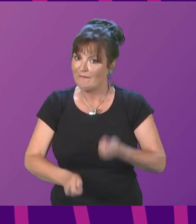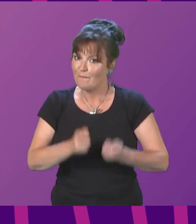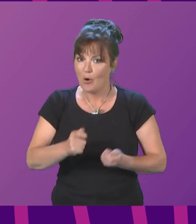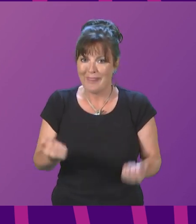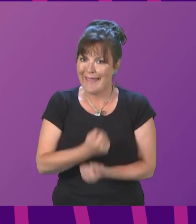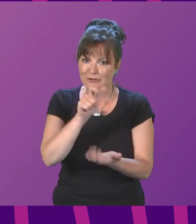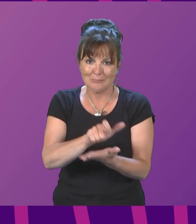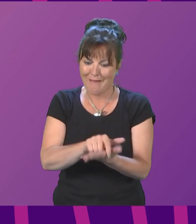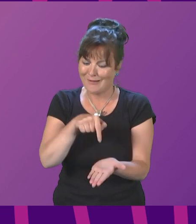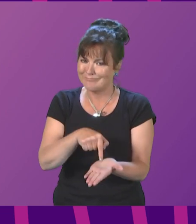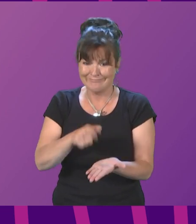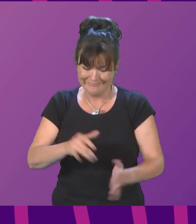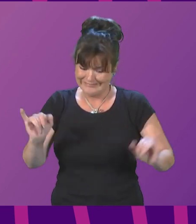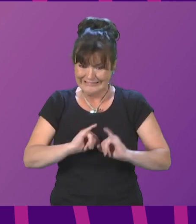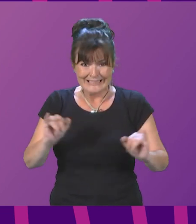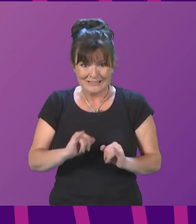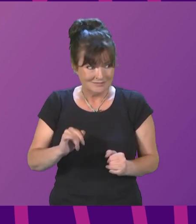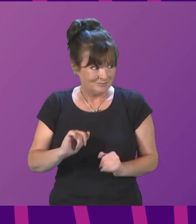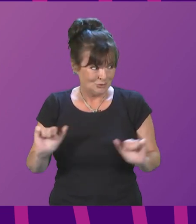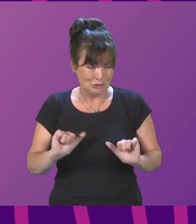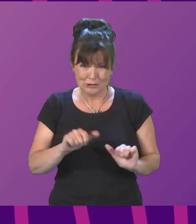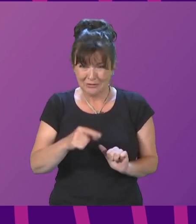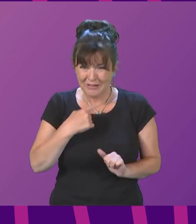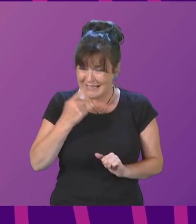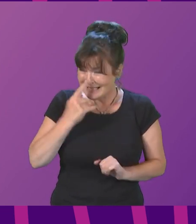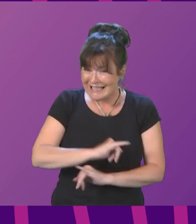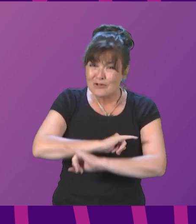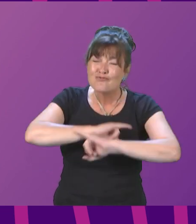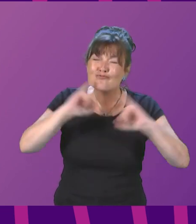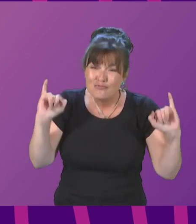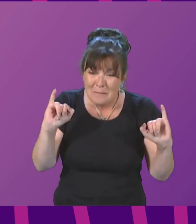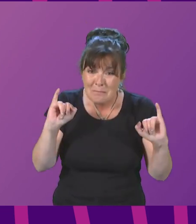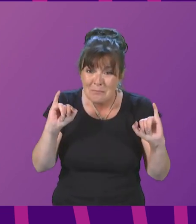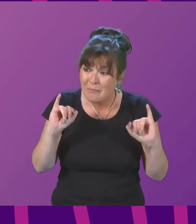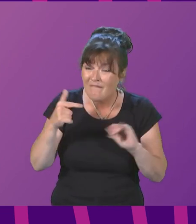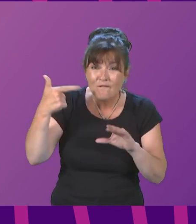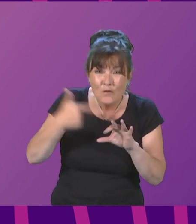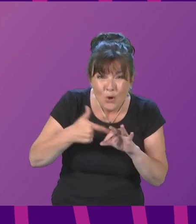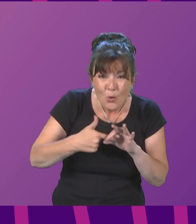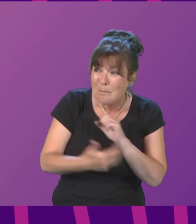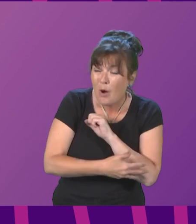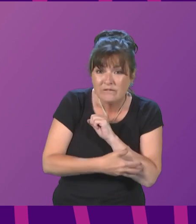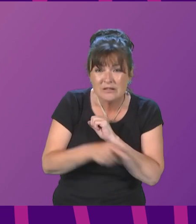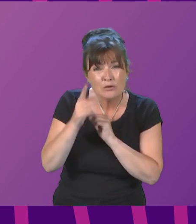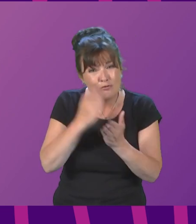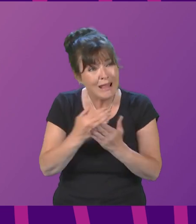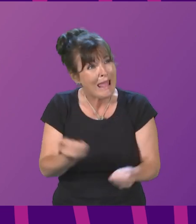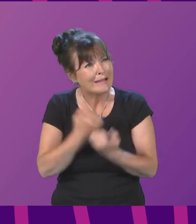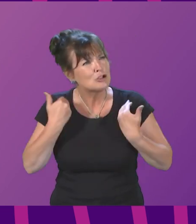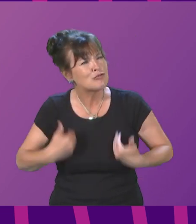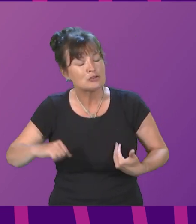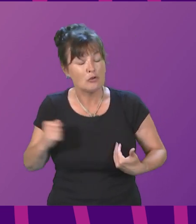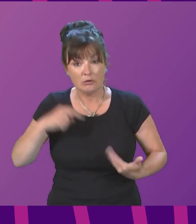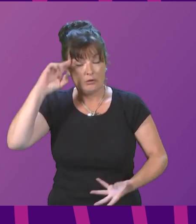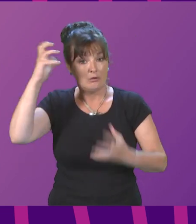scandal of the current situation, the scandal of extreme fuel poverty in energy-rich Scotland, is that renewable electricity